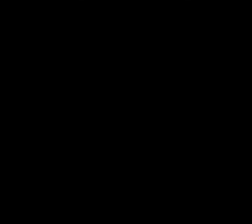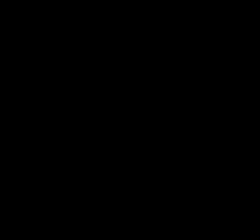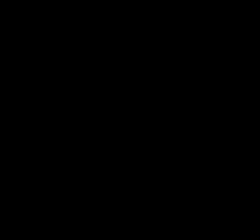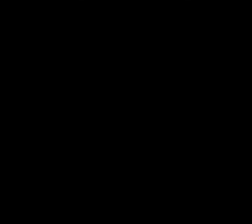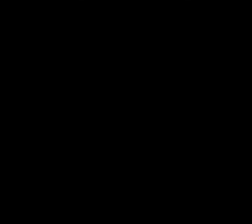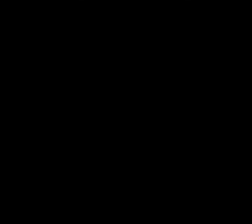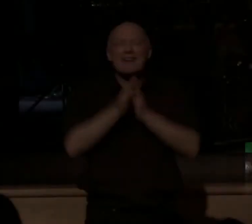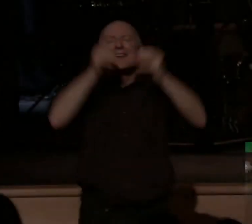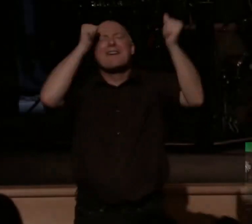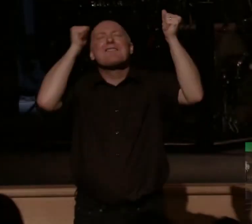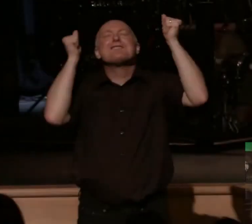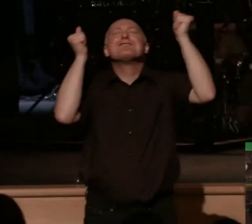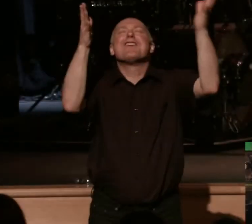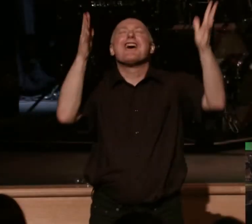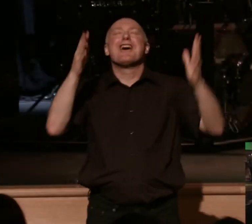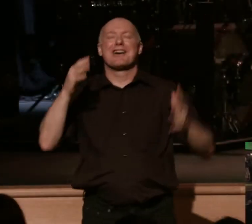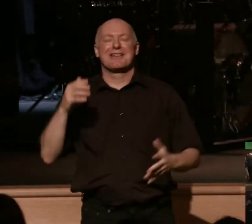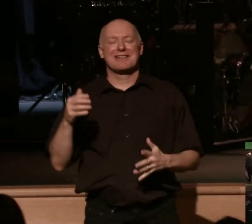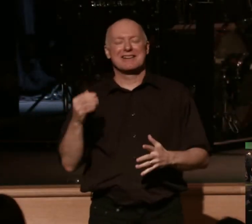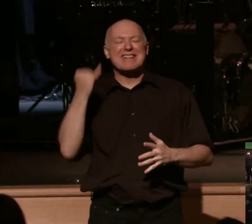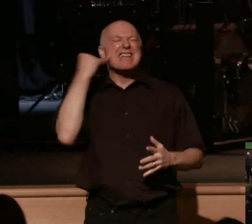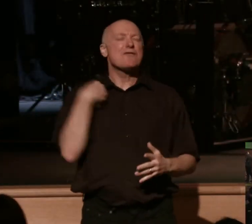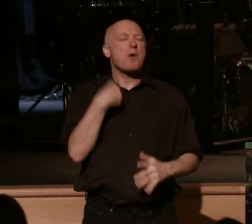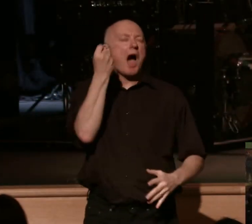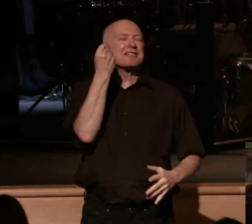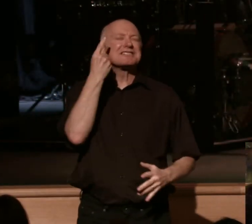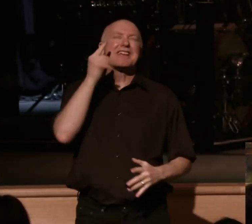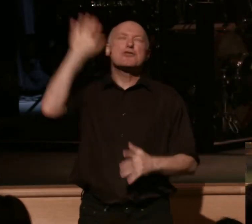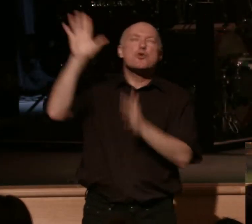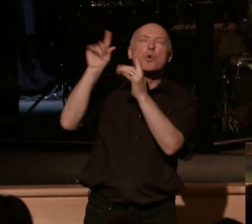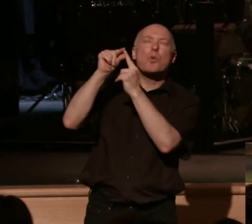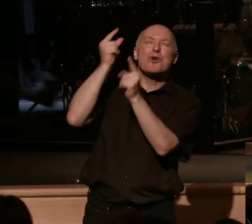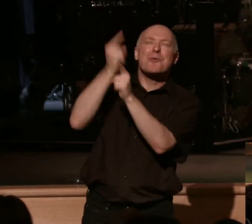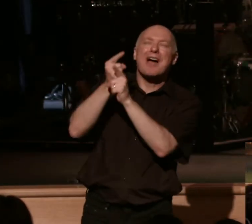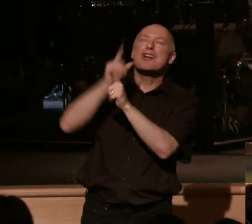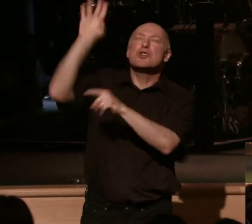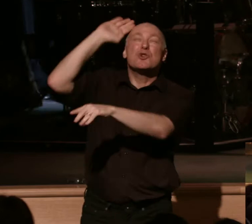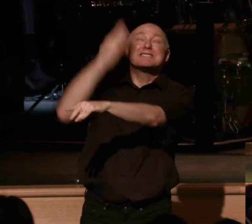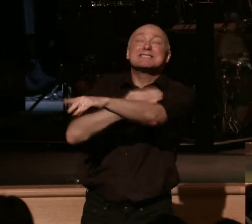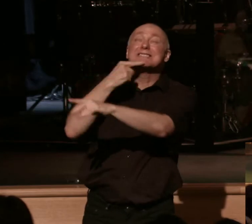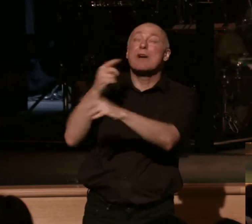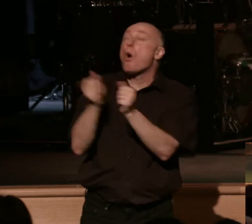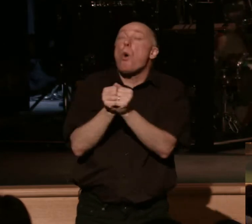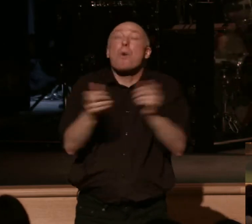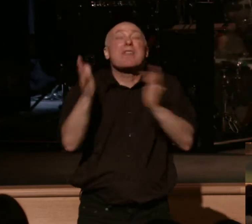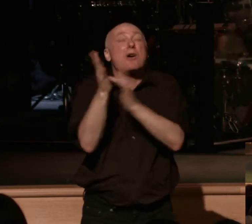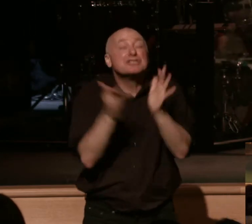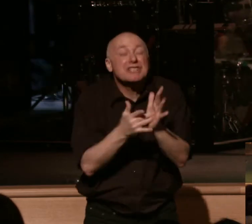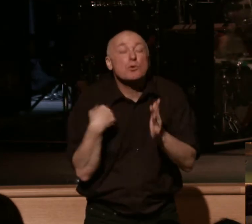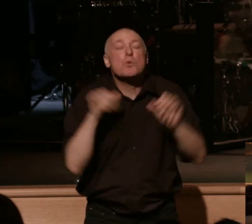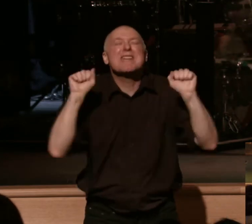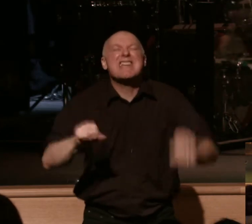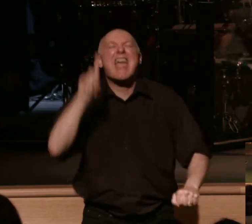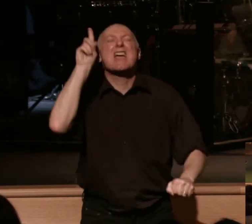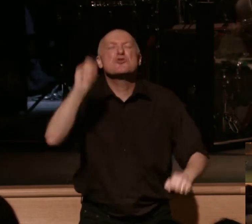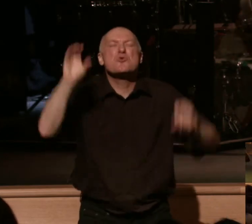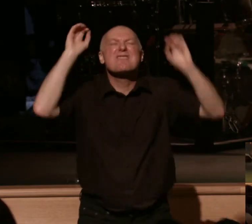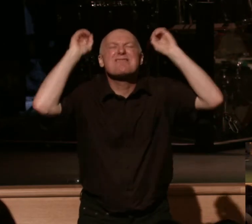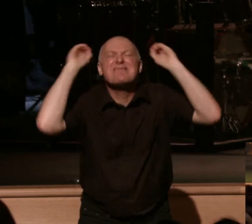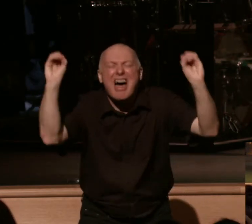Father, if we have our theology right, then we know what your Son said, Jesus Christ, that apart from Him, we can do nothing. So